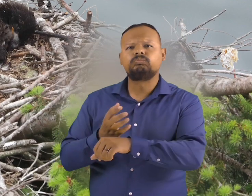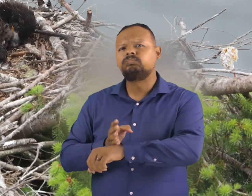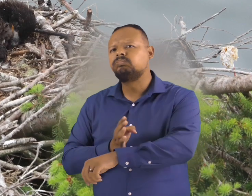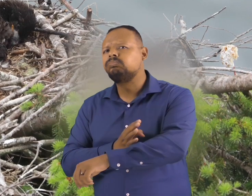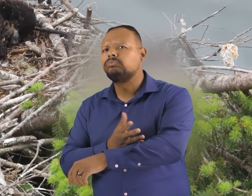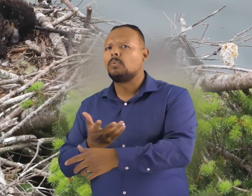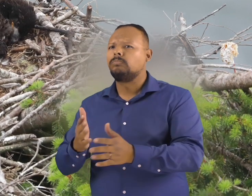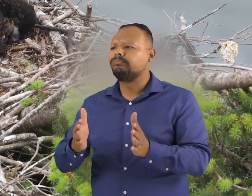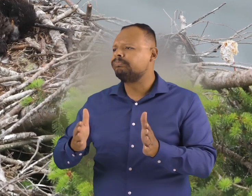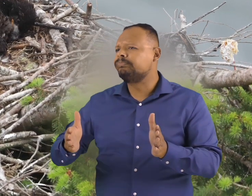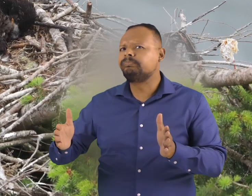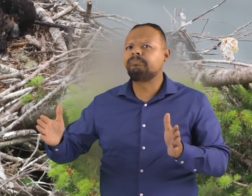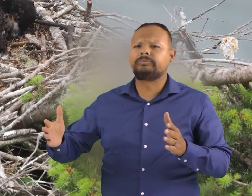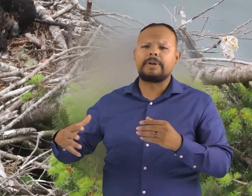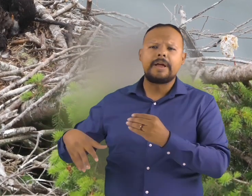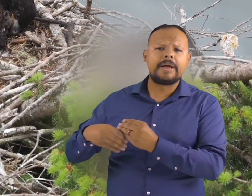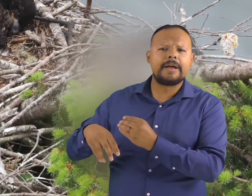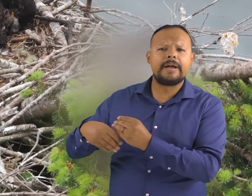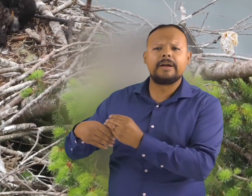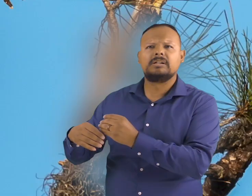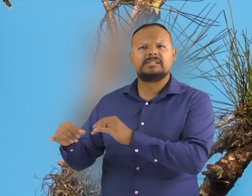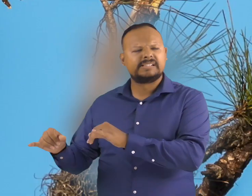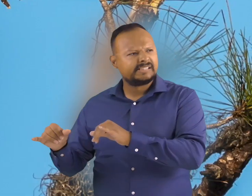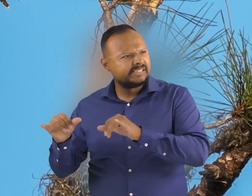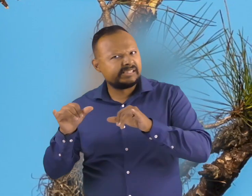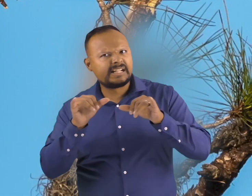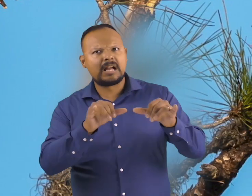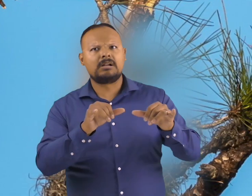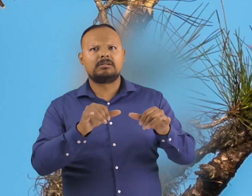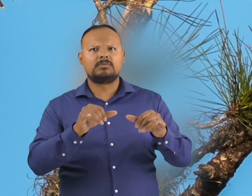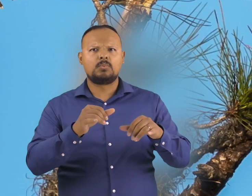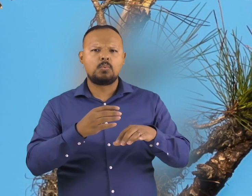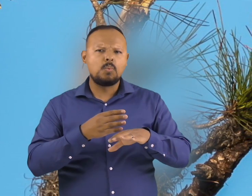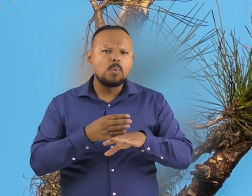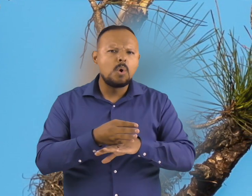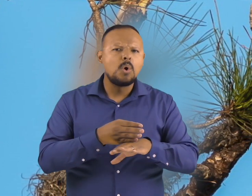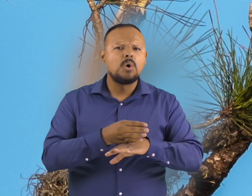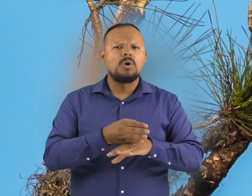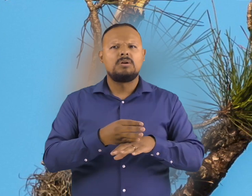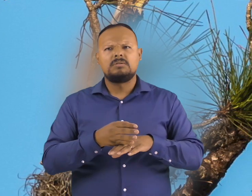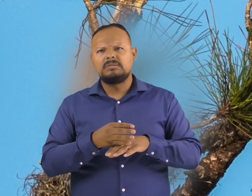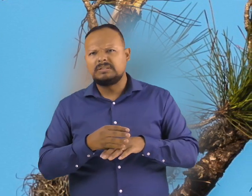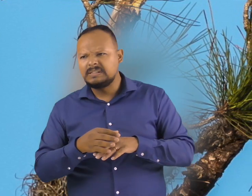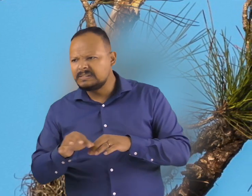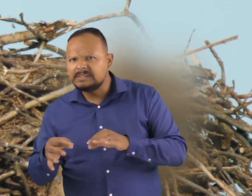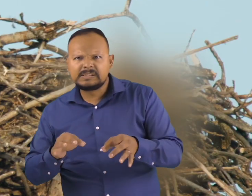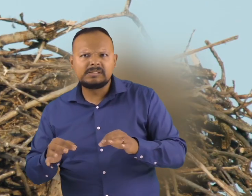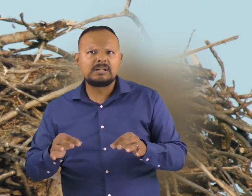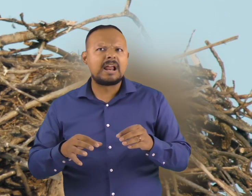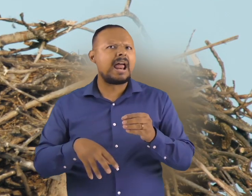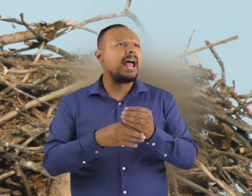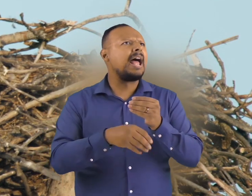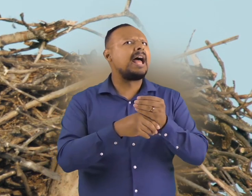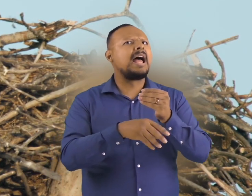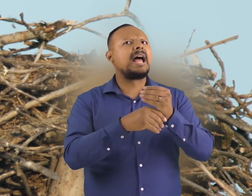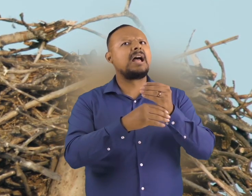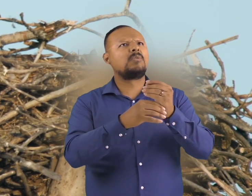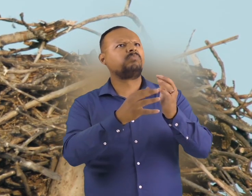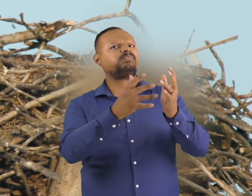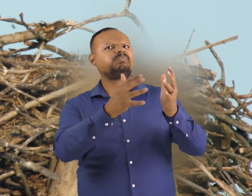live. Many American Eagles will add twigs and branches each year. One found